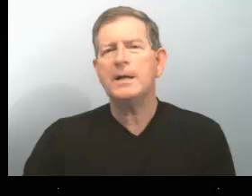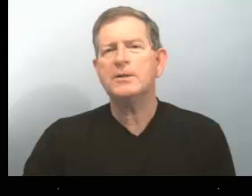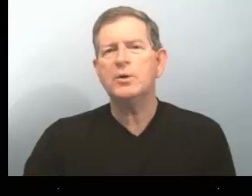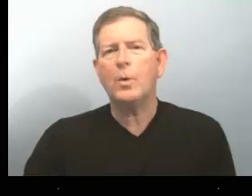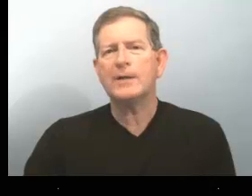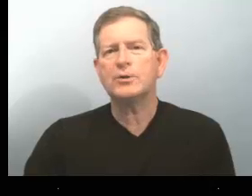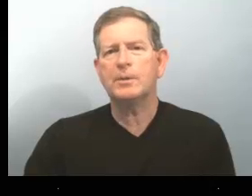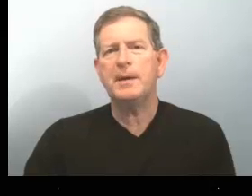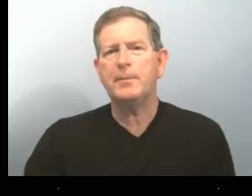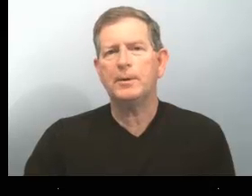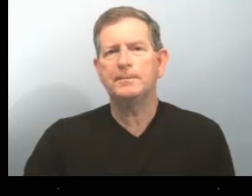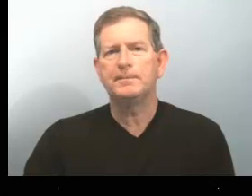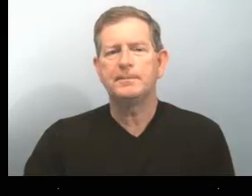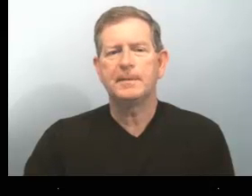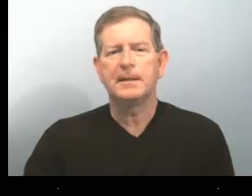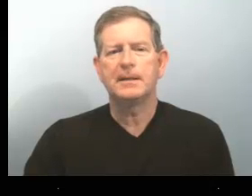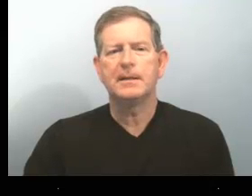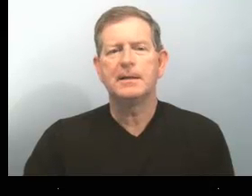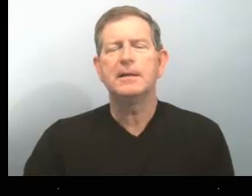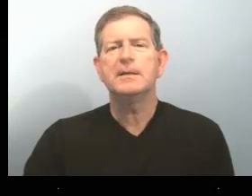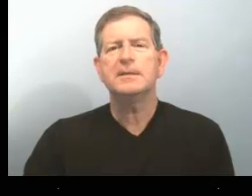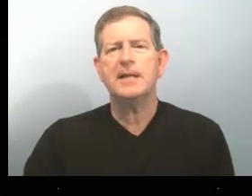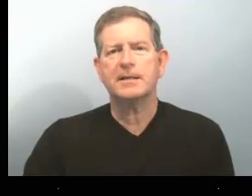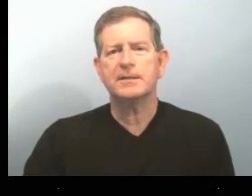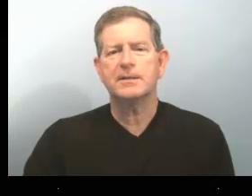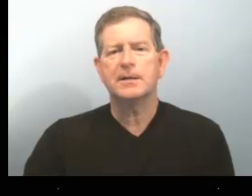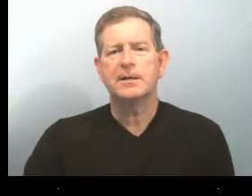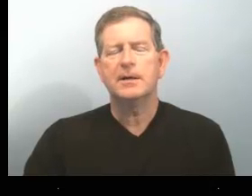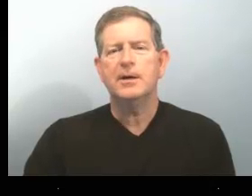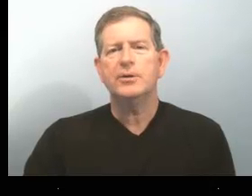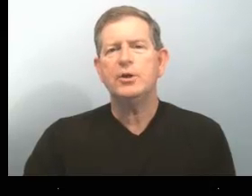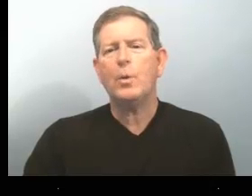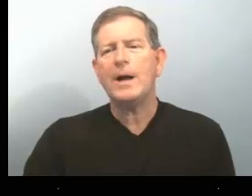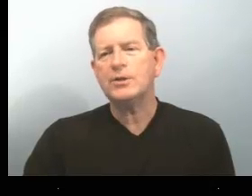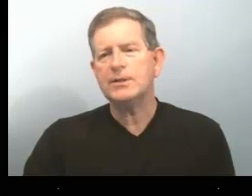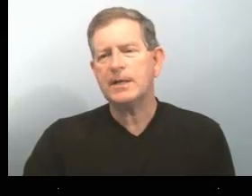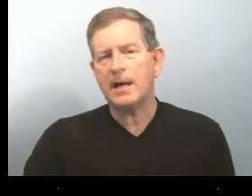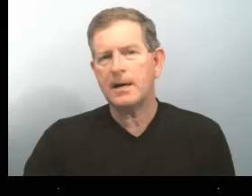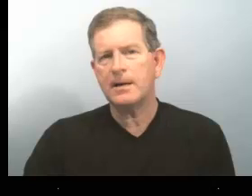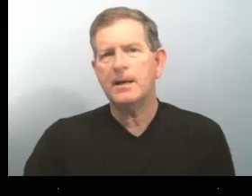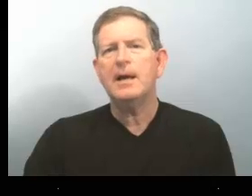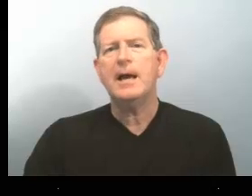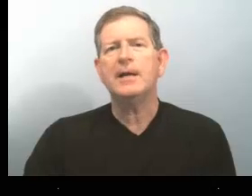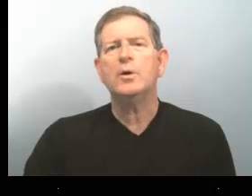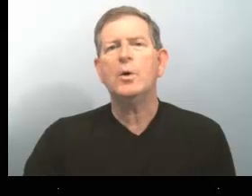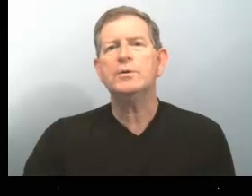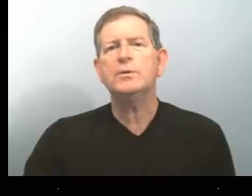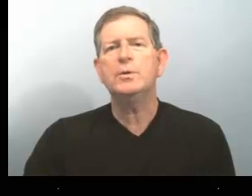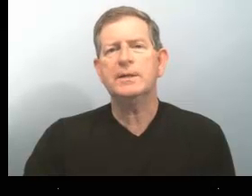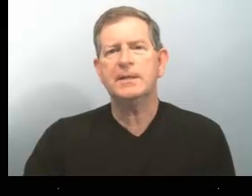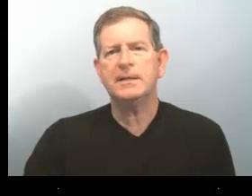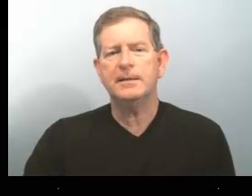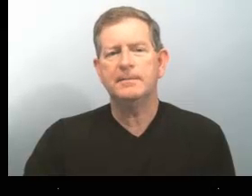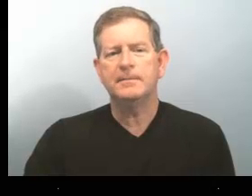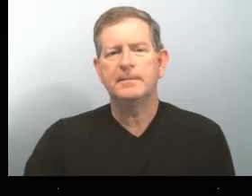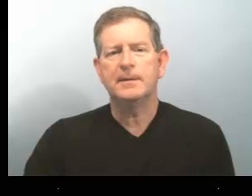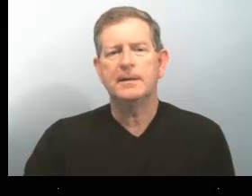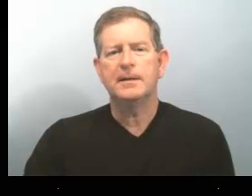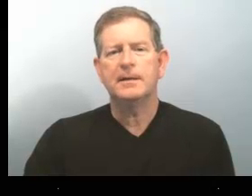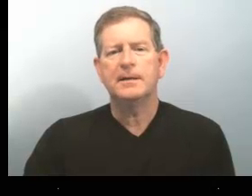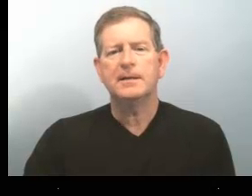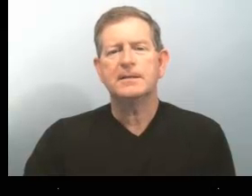doesn't want to watch the people 6. She washes the car and goes to the city